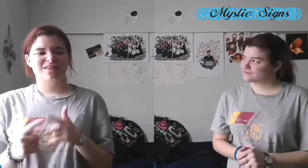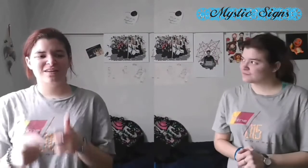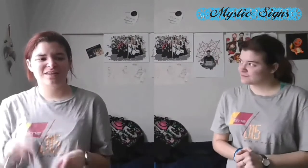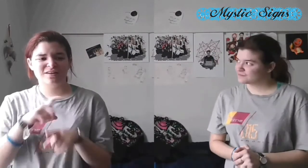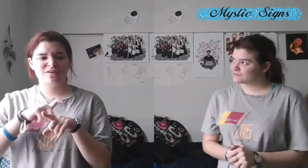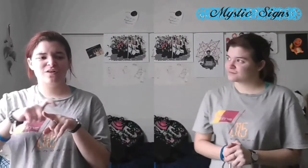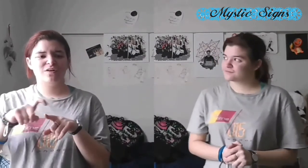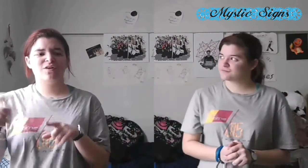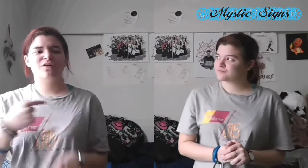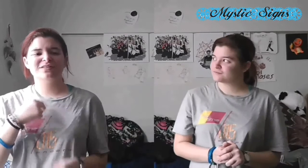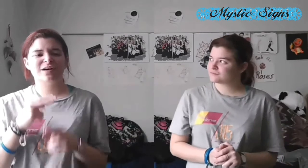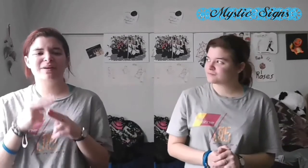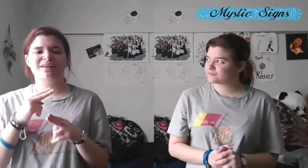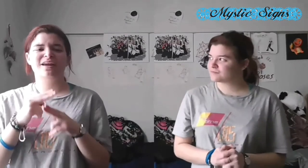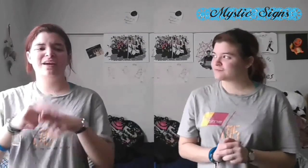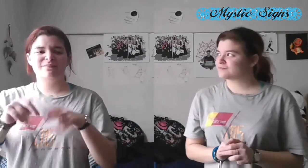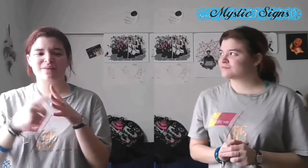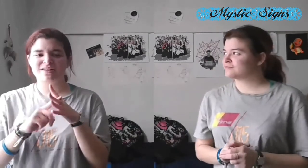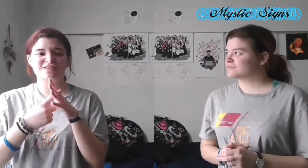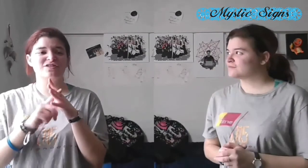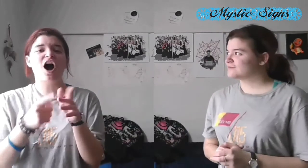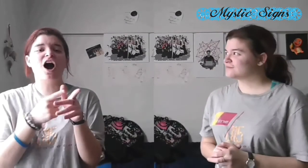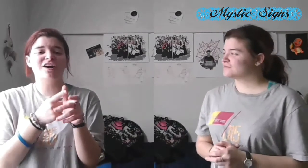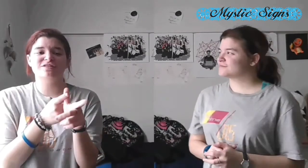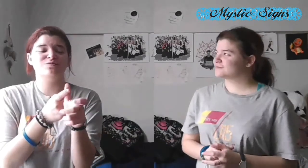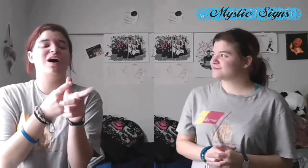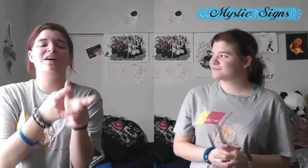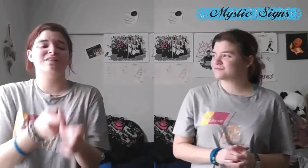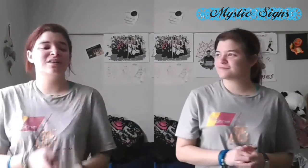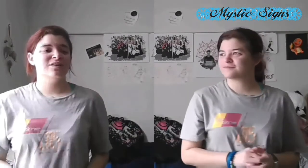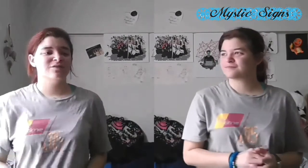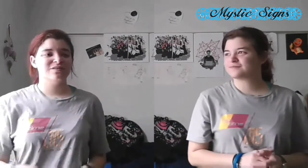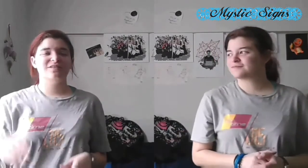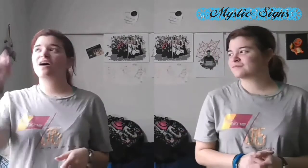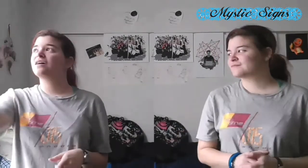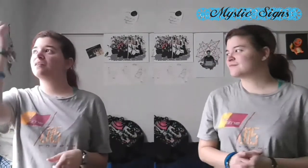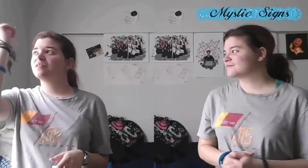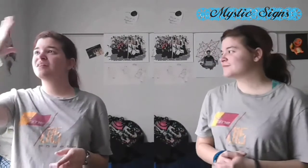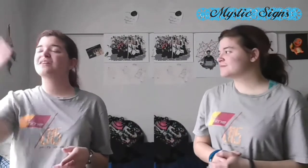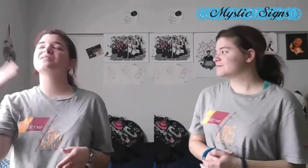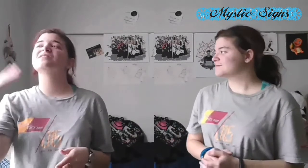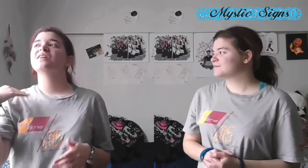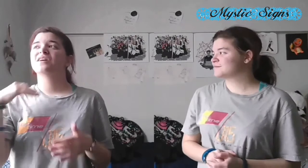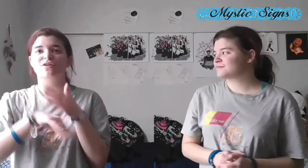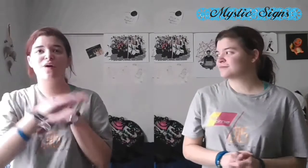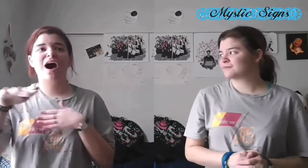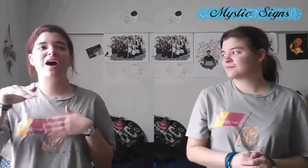then he called out my name, and he started to run through the sun, and the heat, and the crowd,